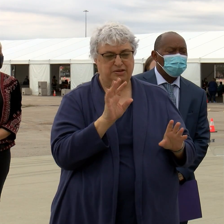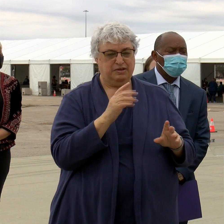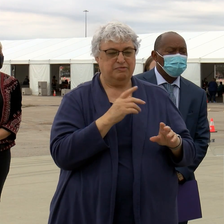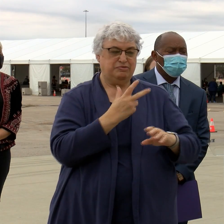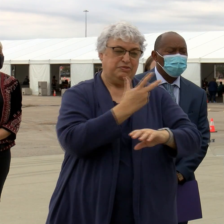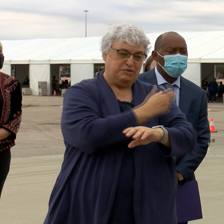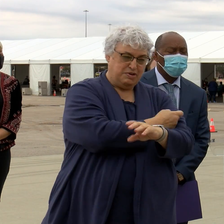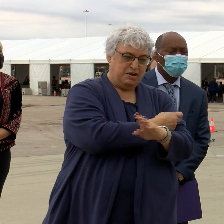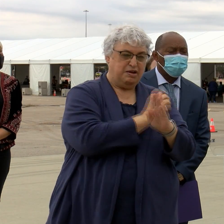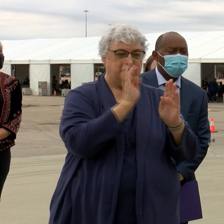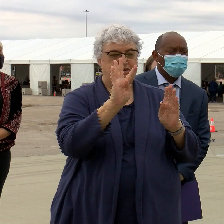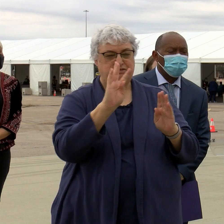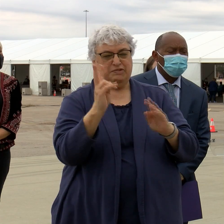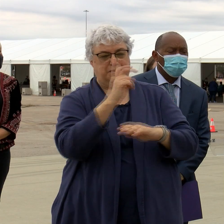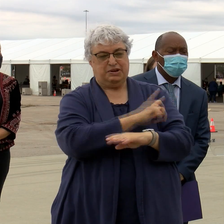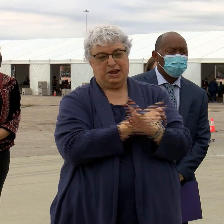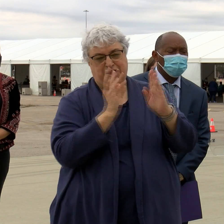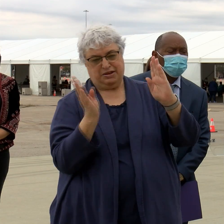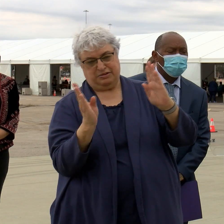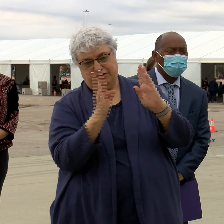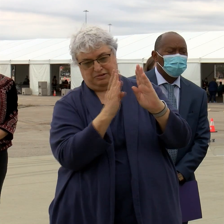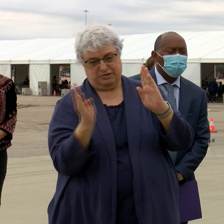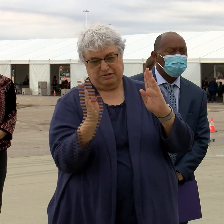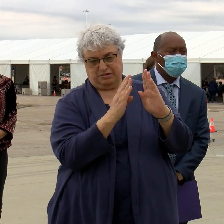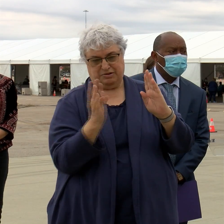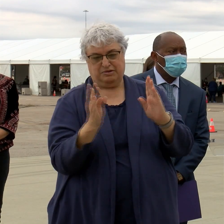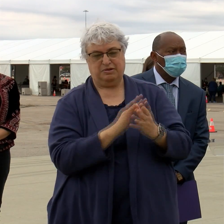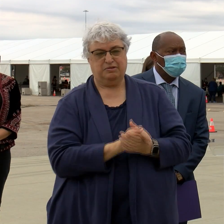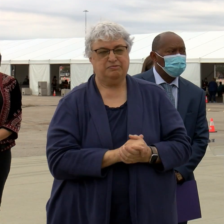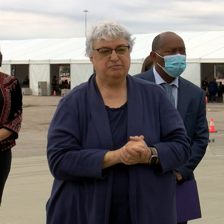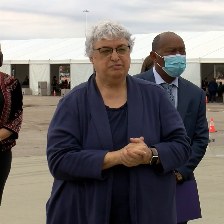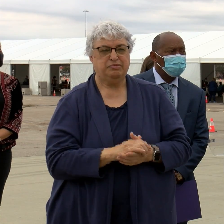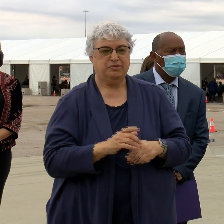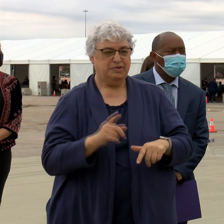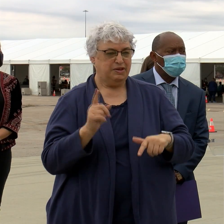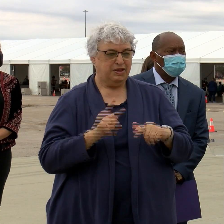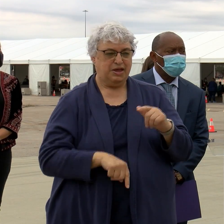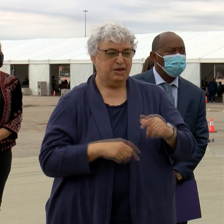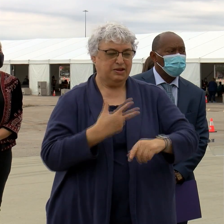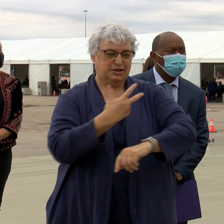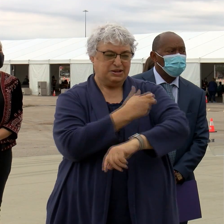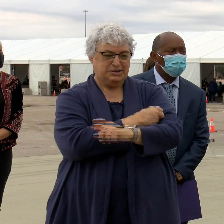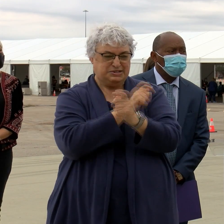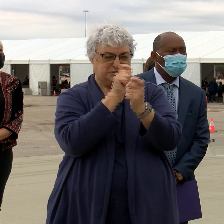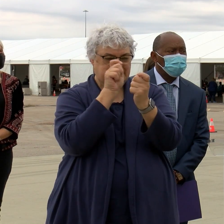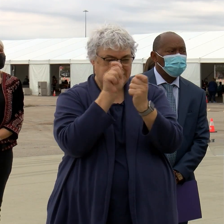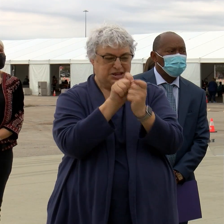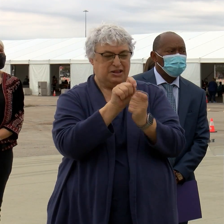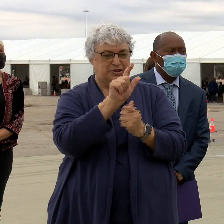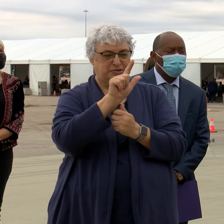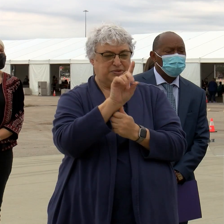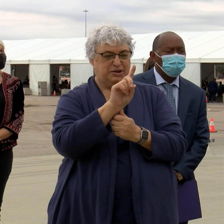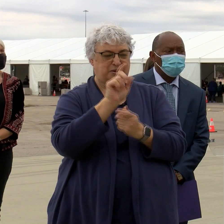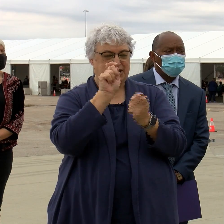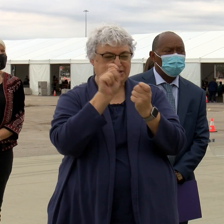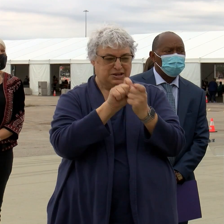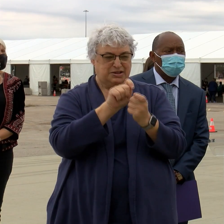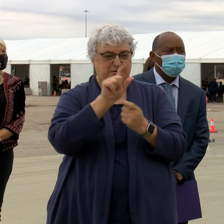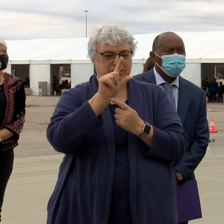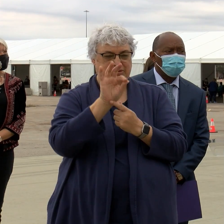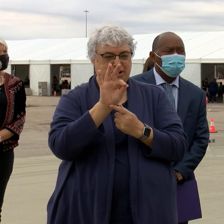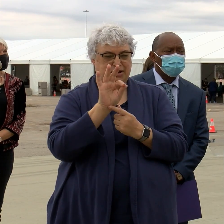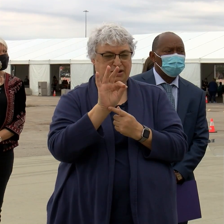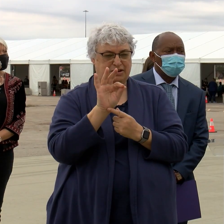expectation that the vaccine will work just fine. And so if you're not able to get vaccinated exactly on 28 days or 29 days